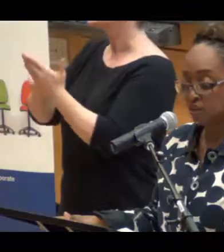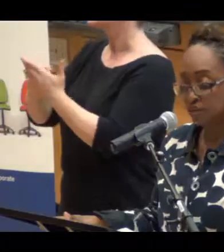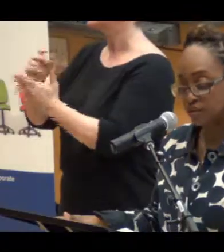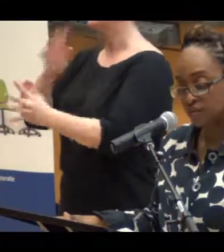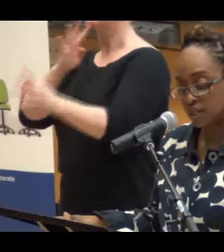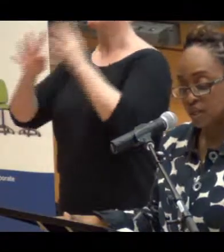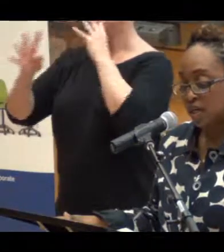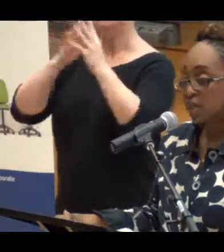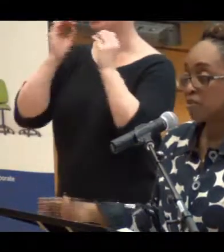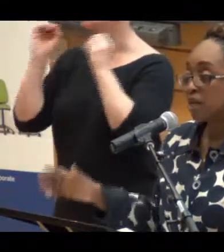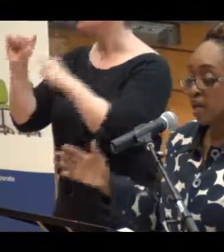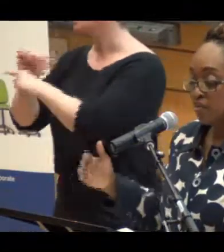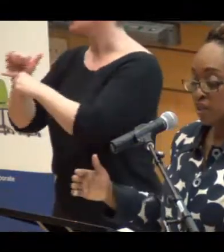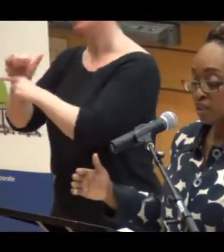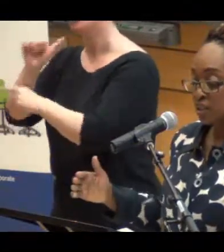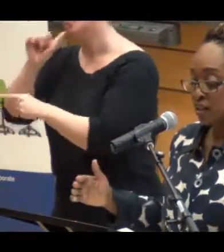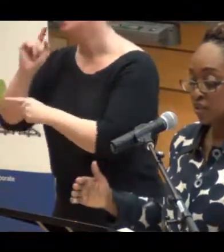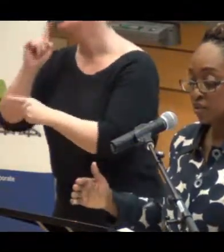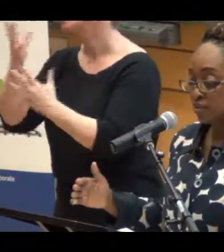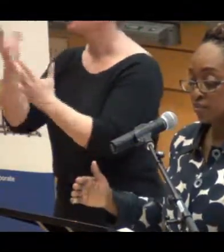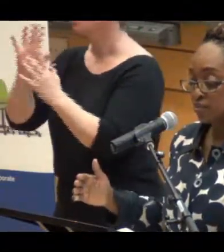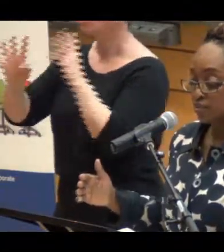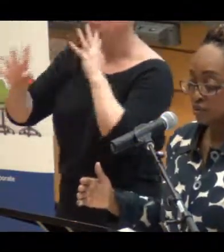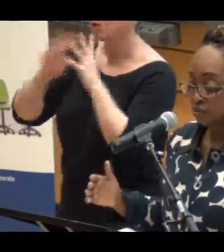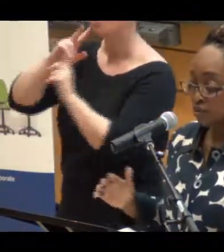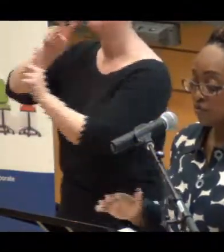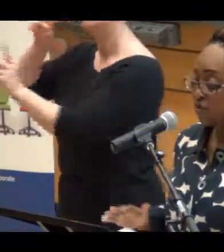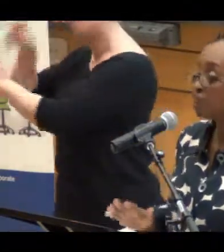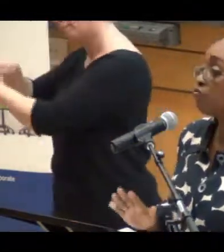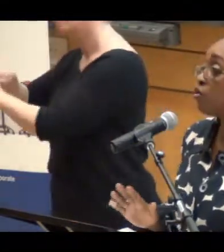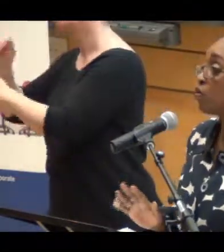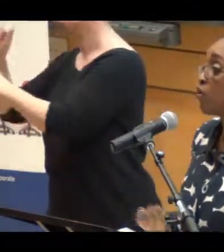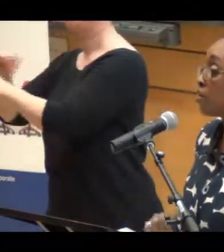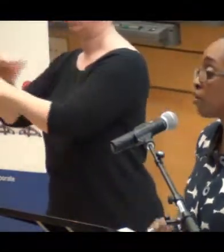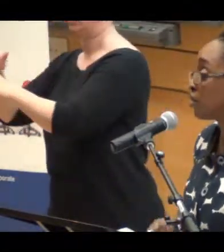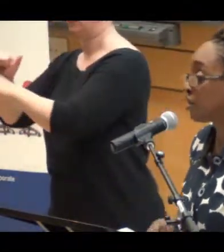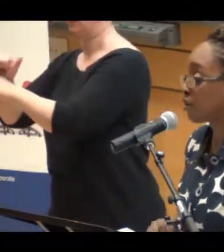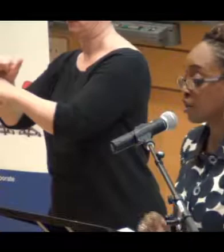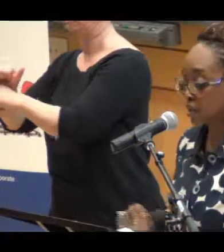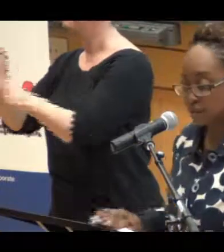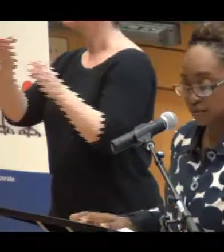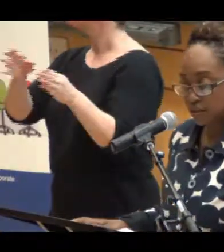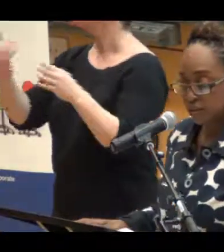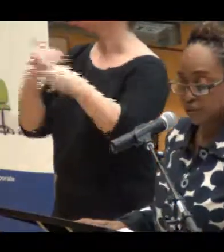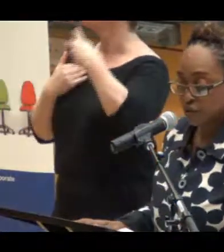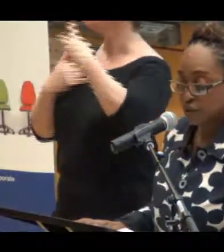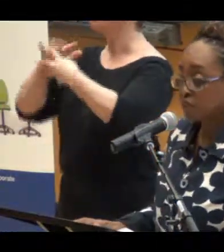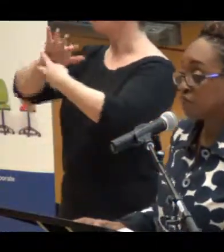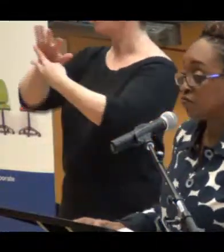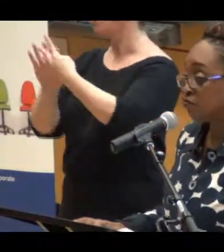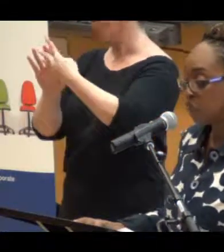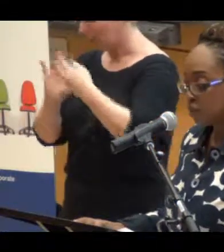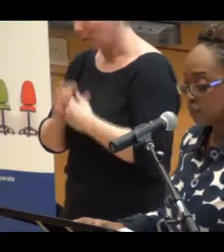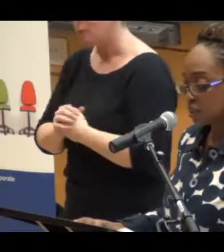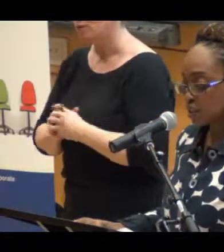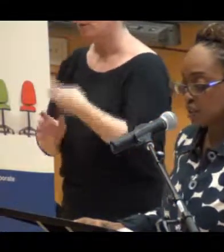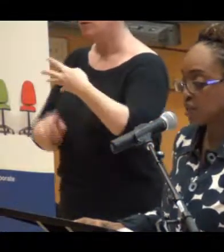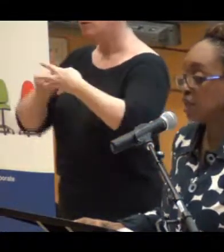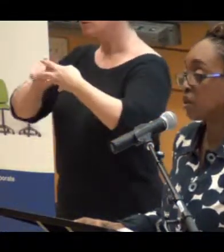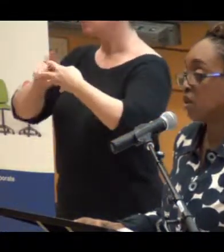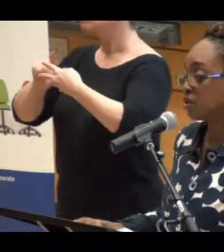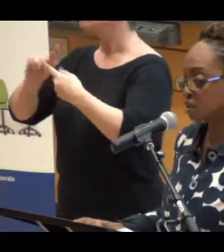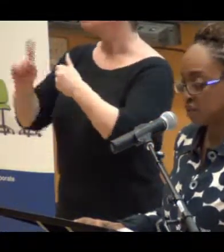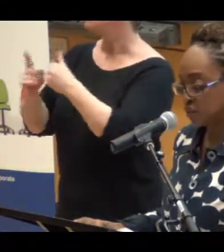inclusion. The plan breaks down roughly in four priority areas. The first is informed,